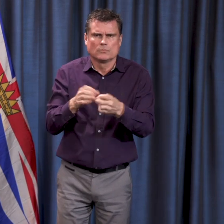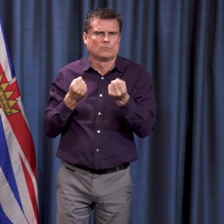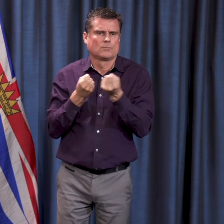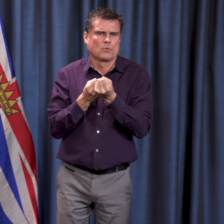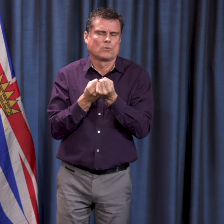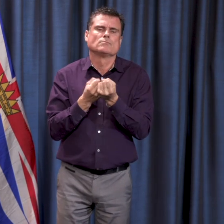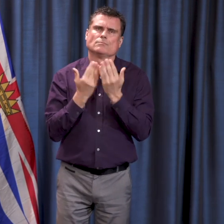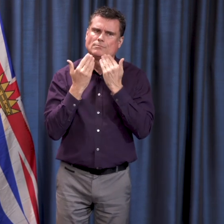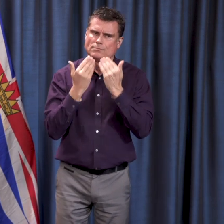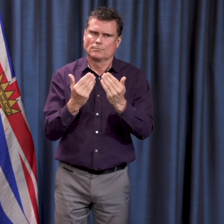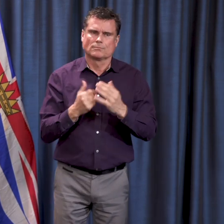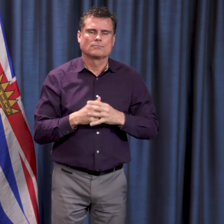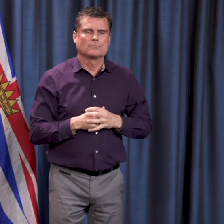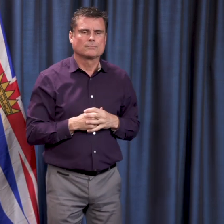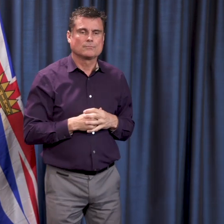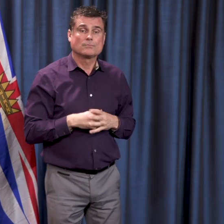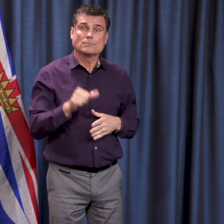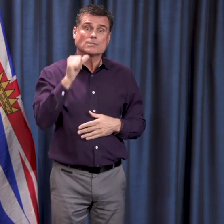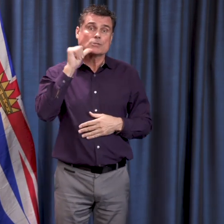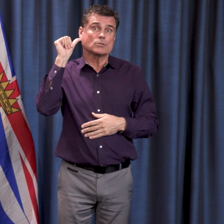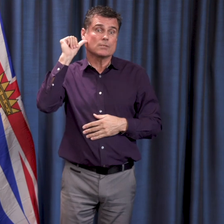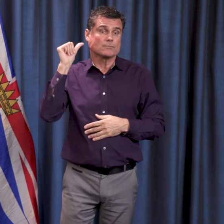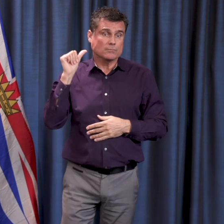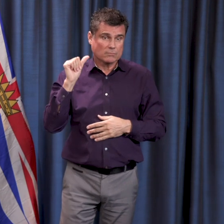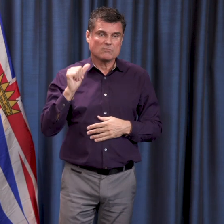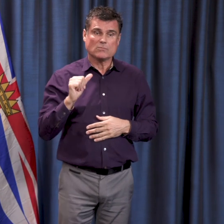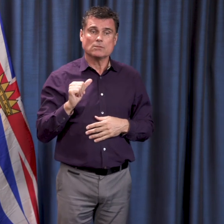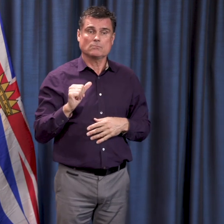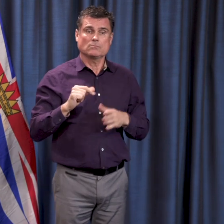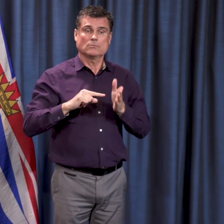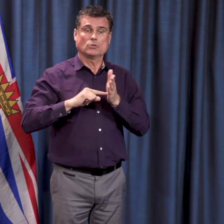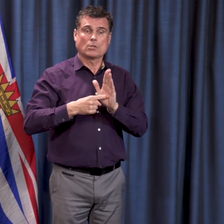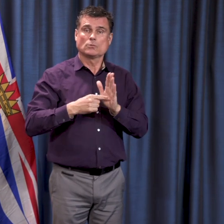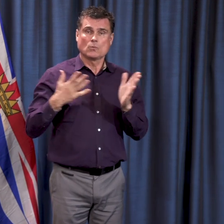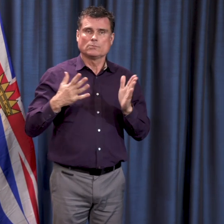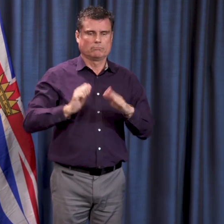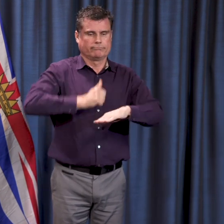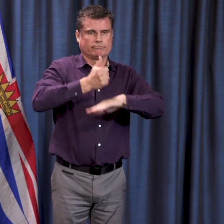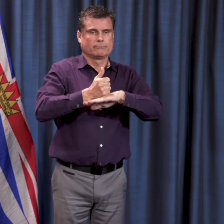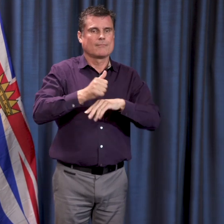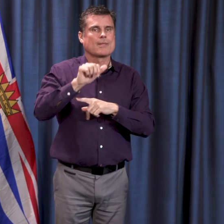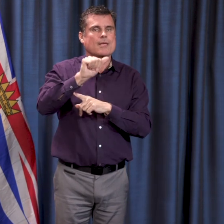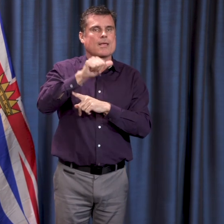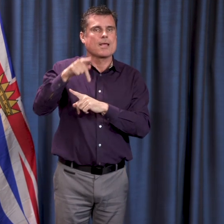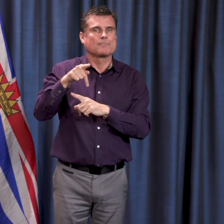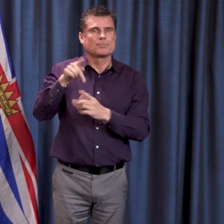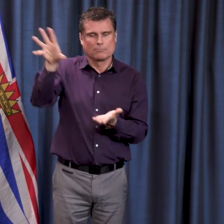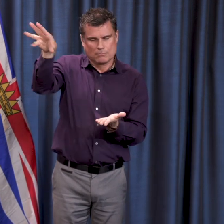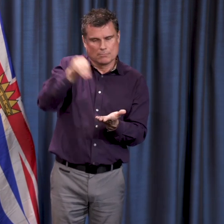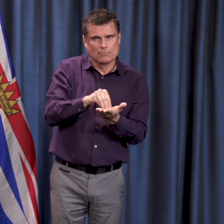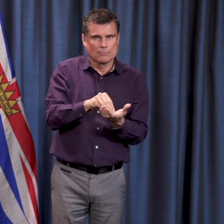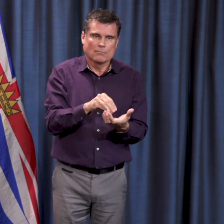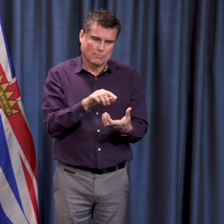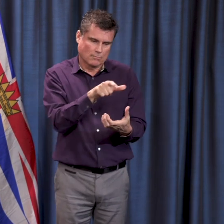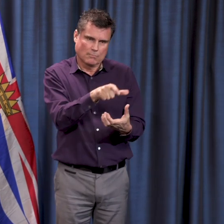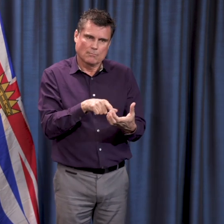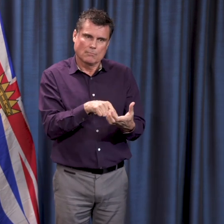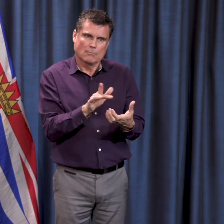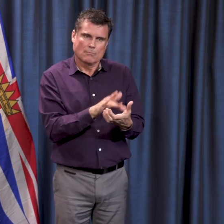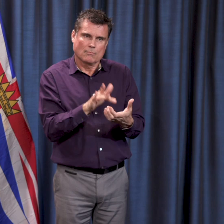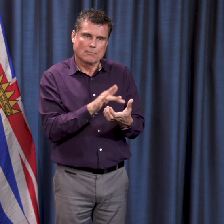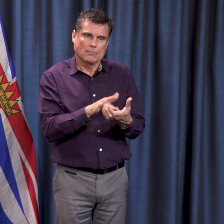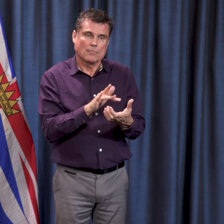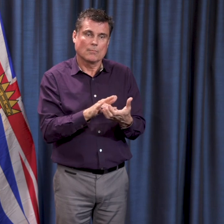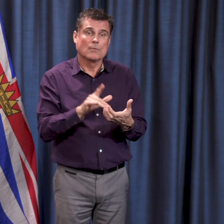has had so far about 20,000 downloads, which is a significant success. We're seeing about a thousand downloads